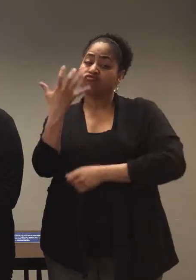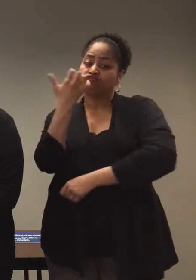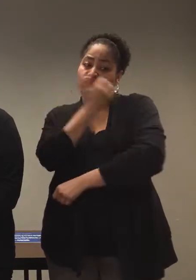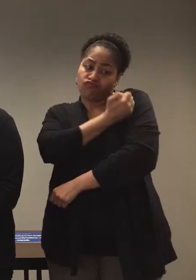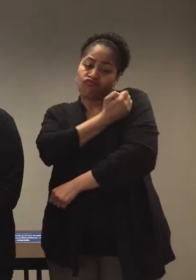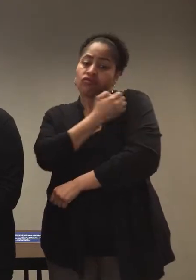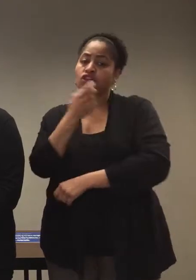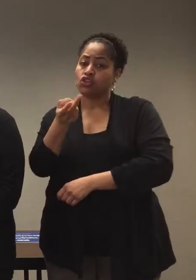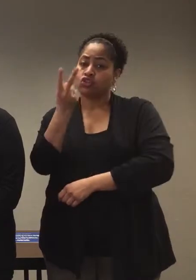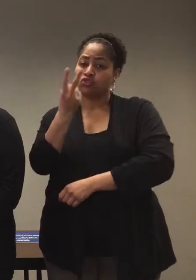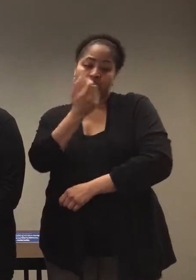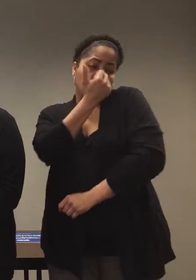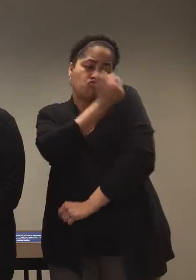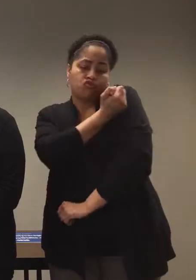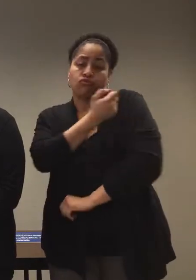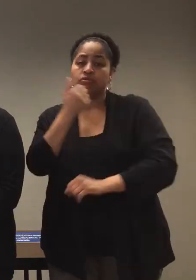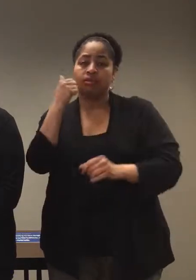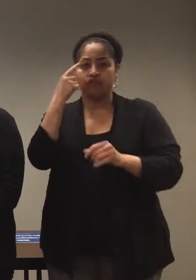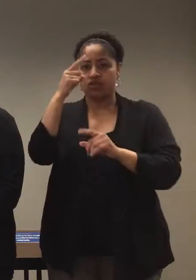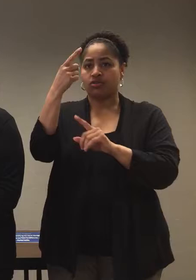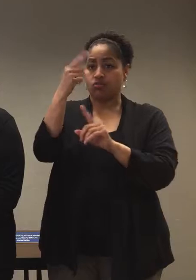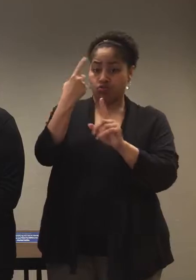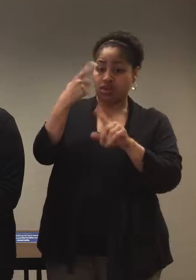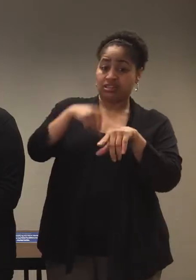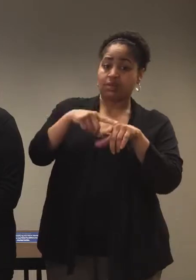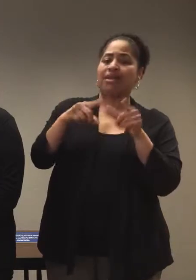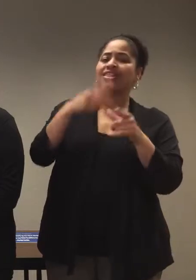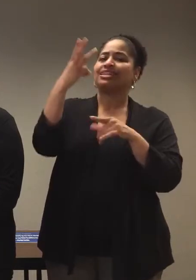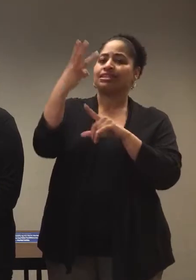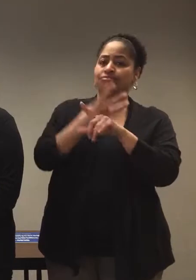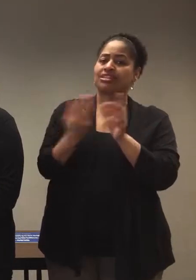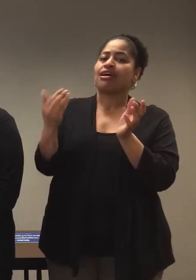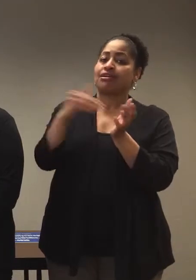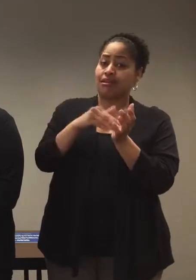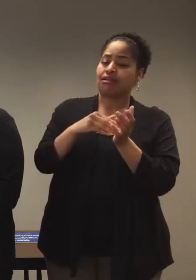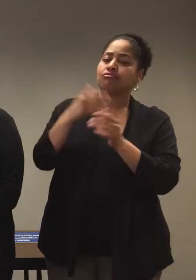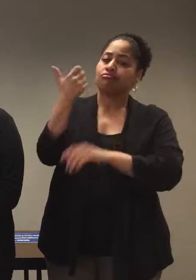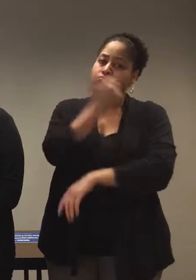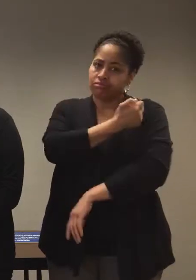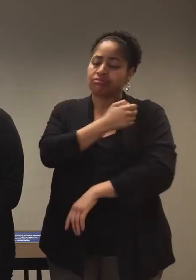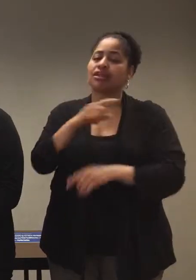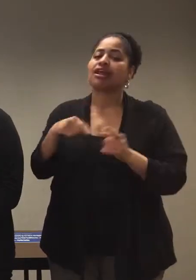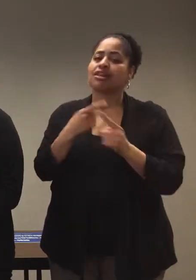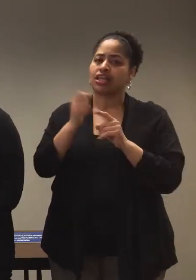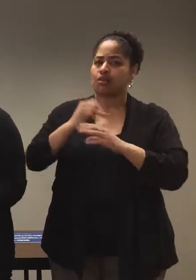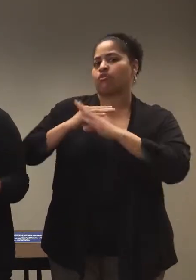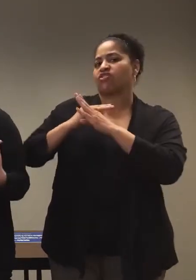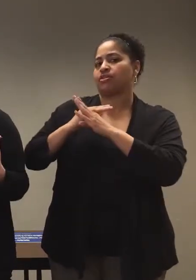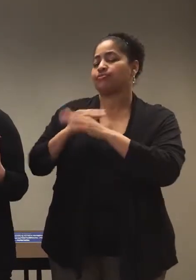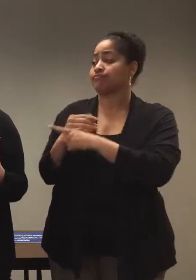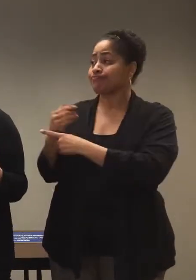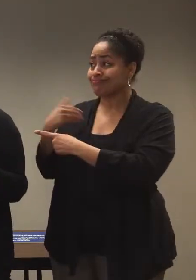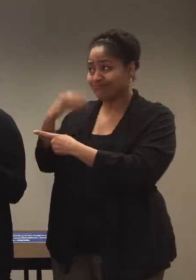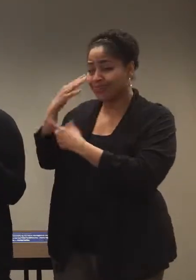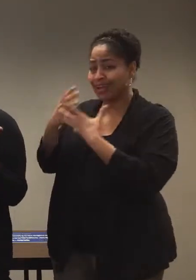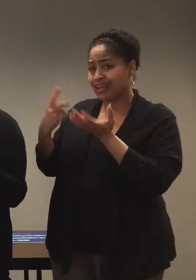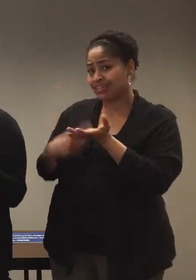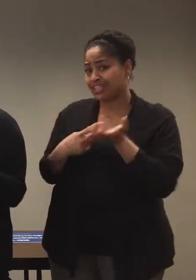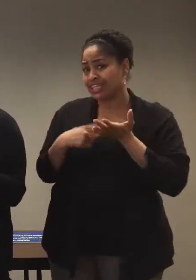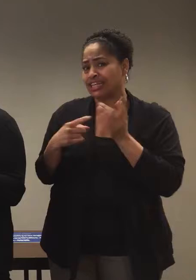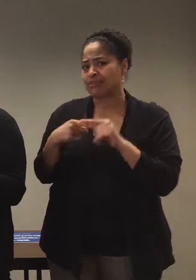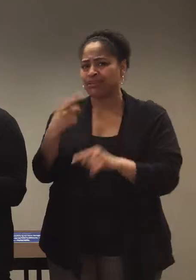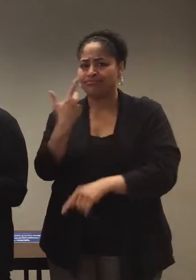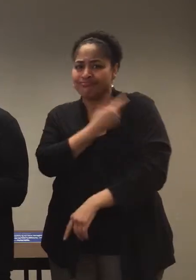in two doses about six months apart and that can help prevent Hepatitis A. Okay. So I know that there's a lot of talk about